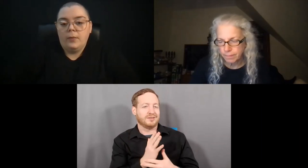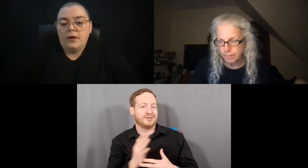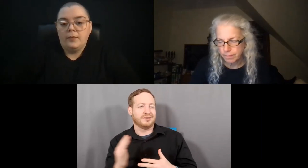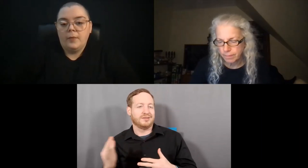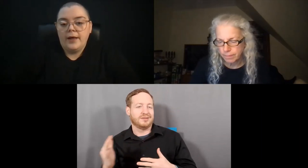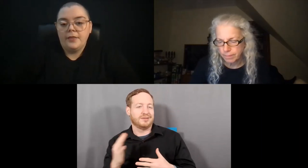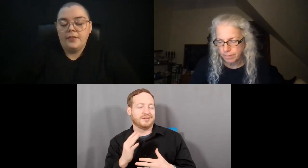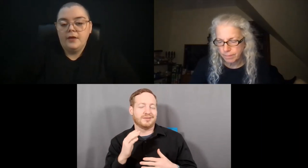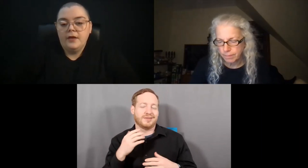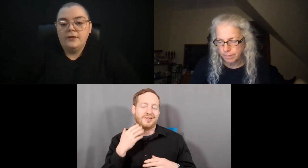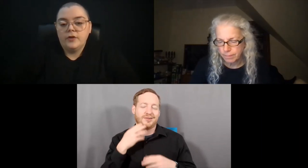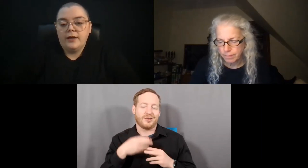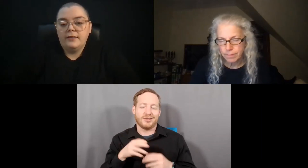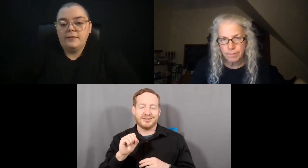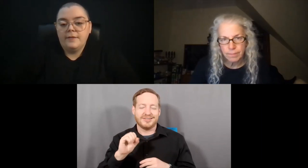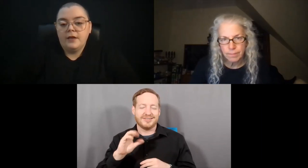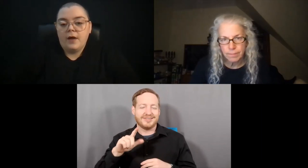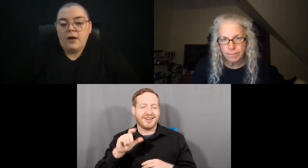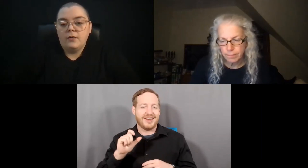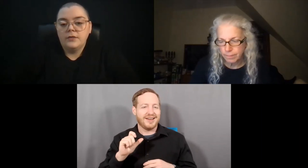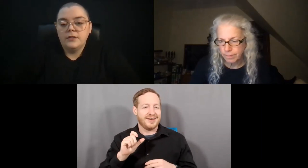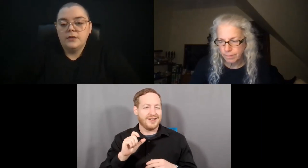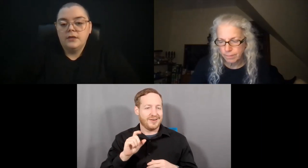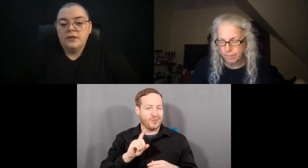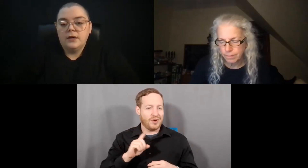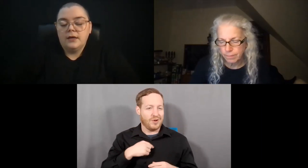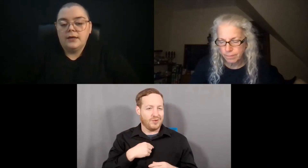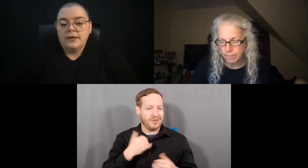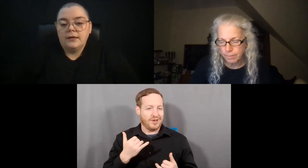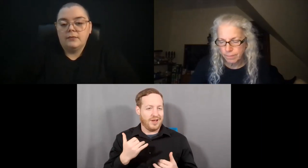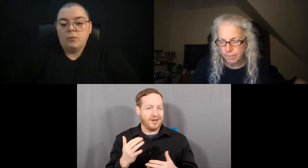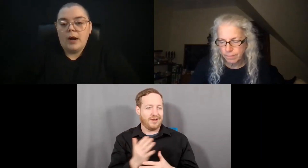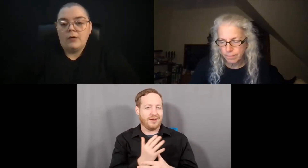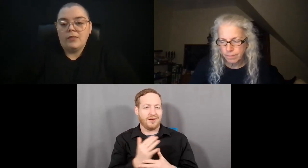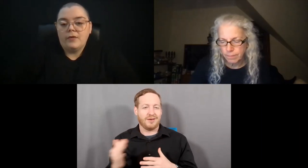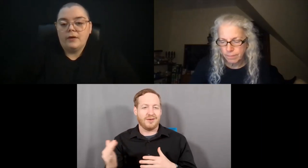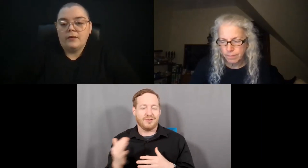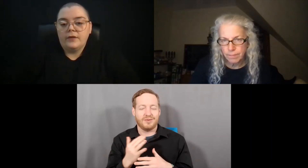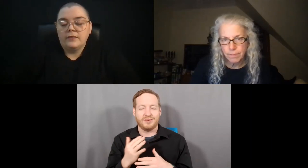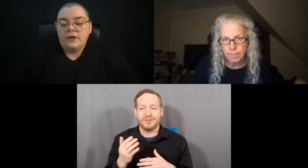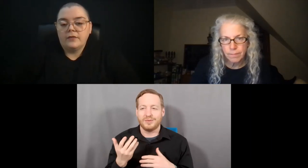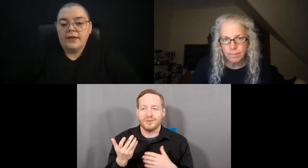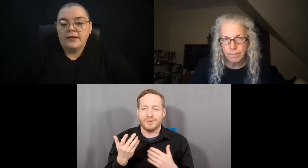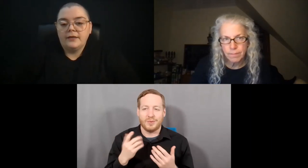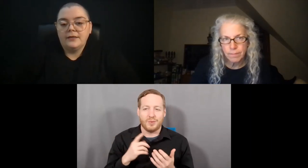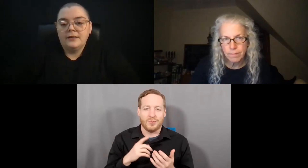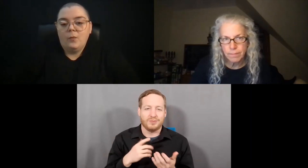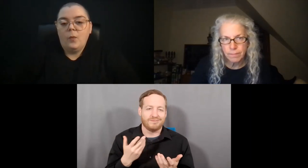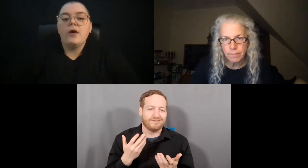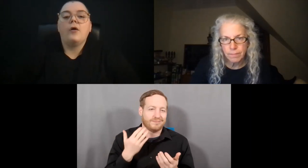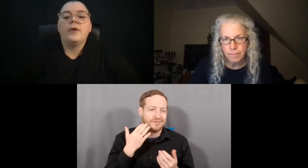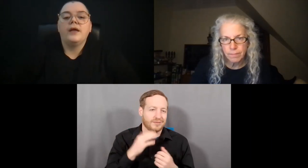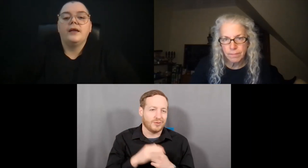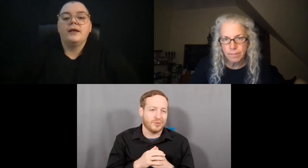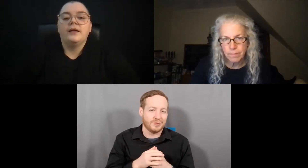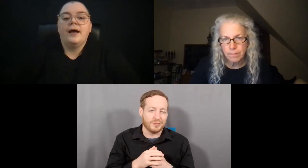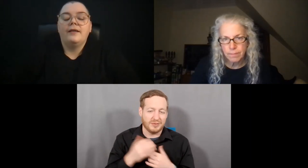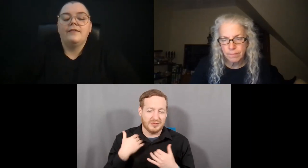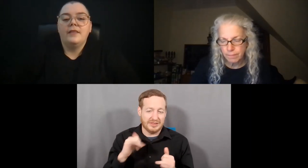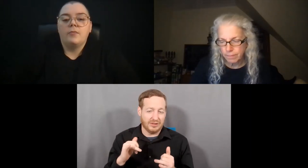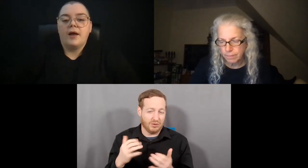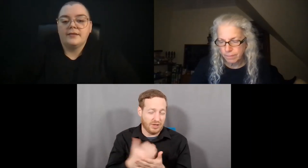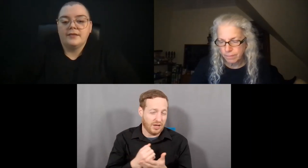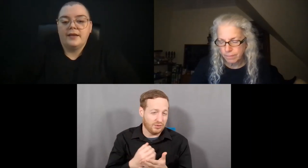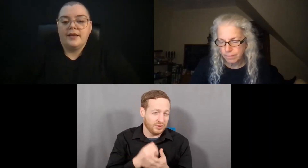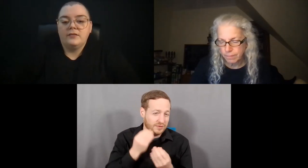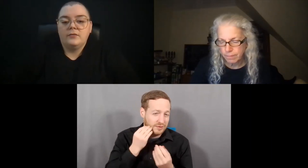forward with trying to figure out where the critical needs are like, where are we kind